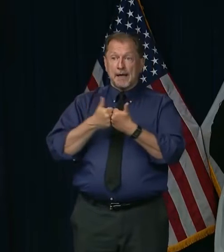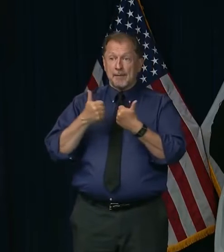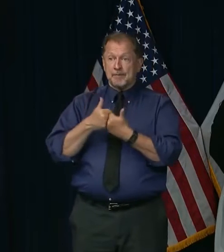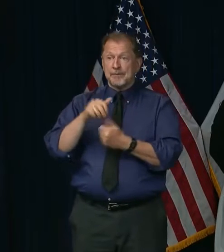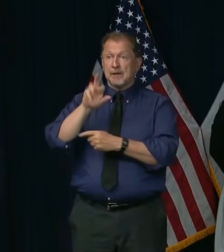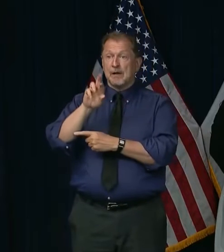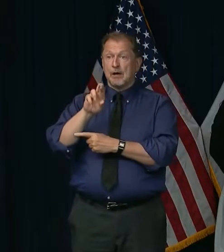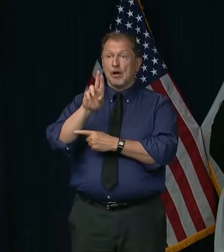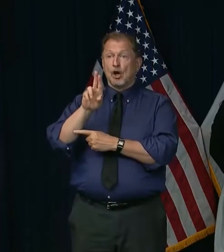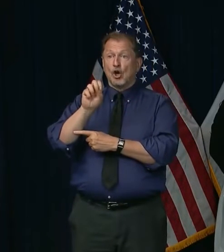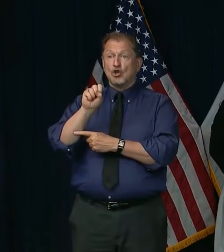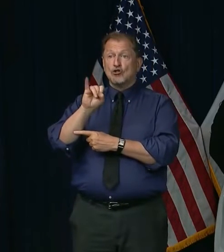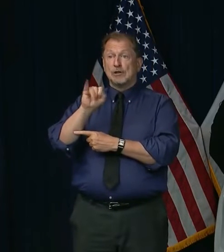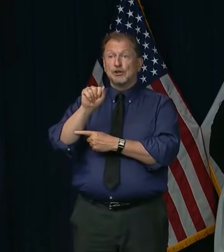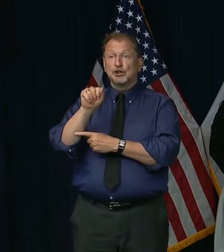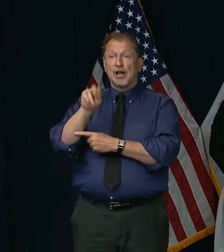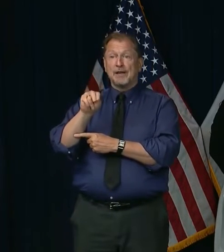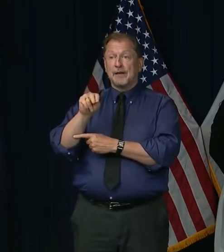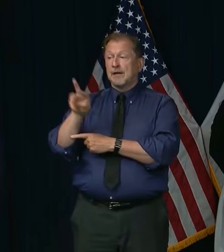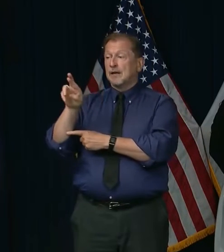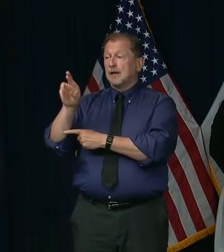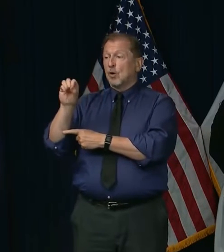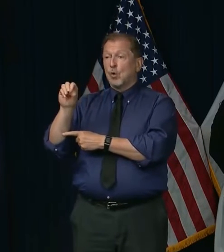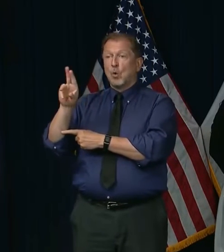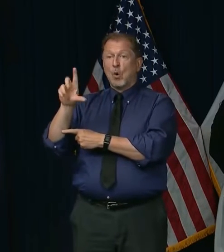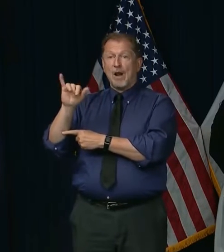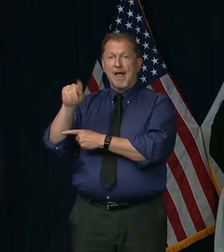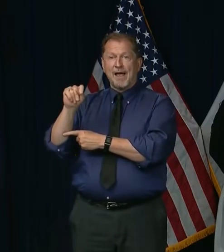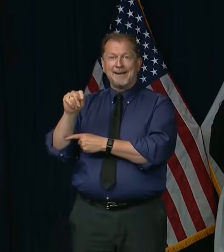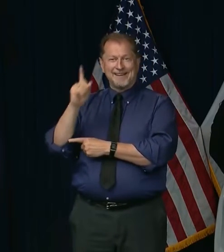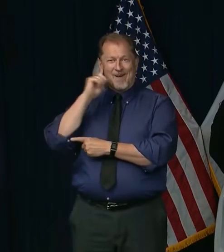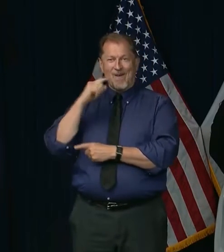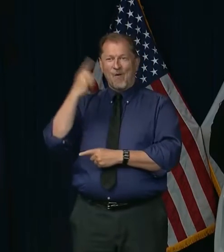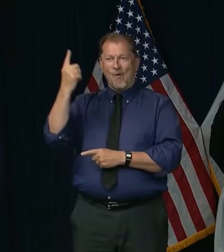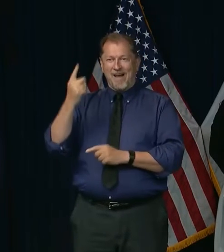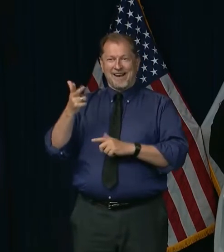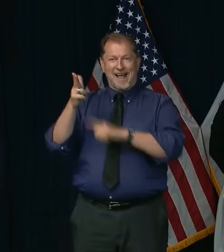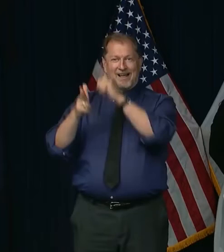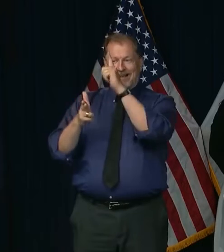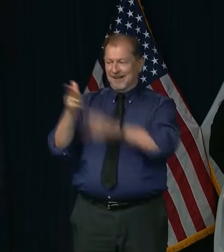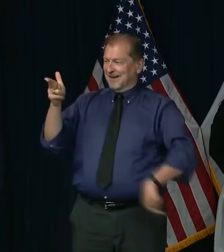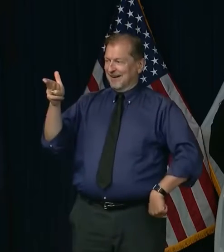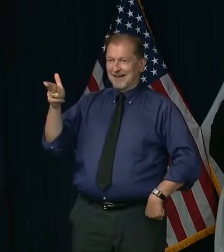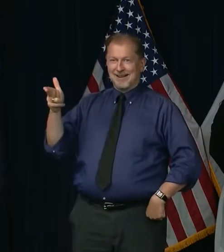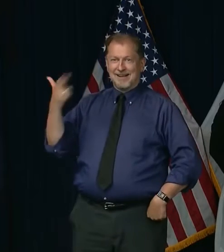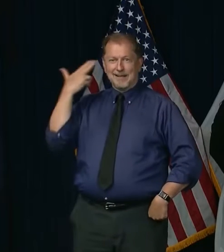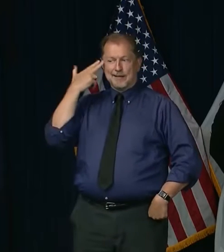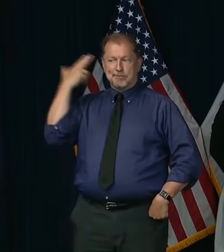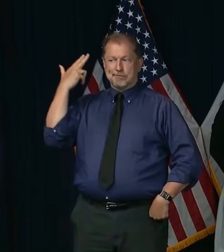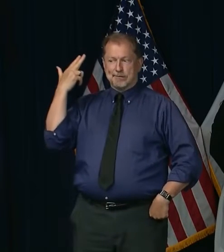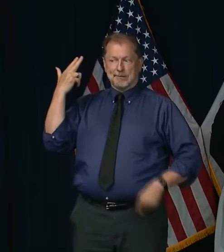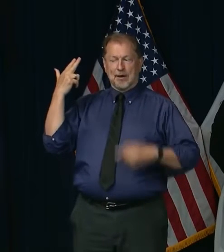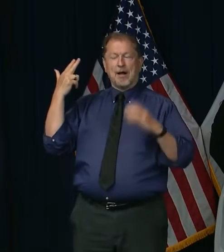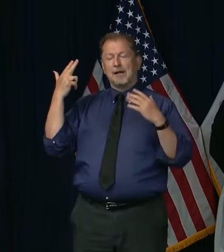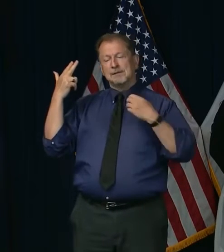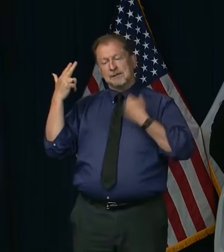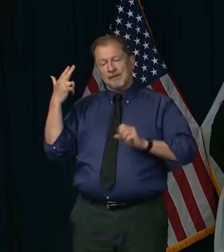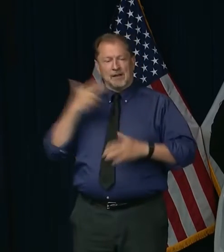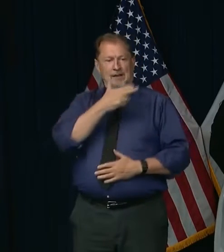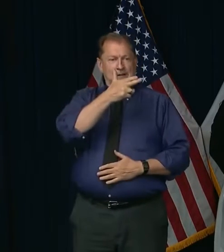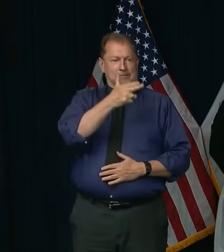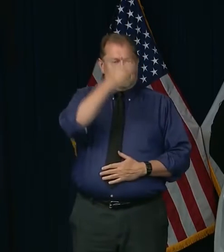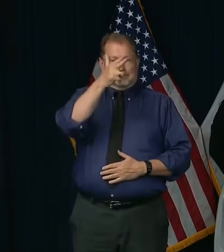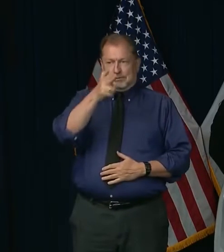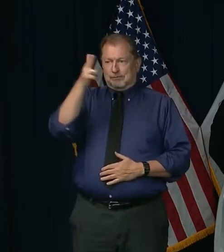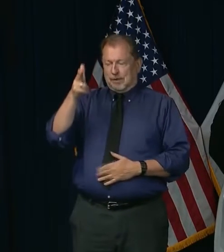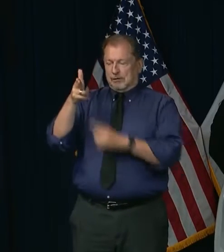we don't know who's infected, we don't know if we are infected, we're just taking a chance. This